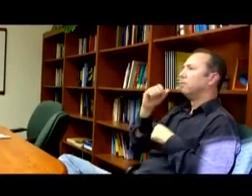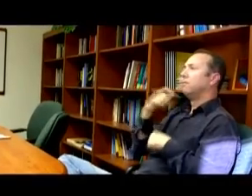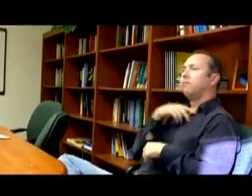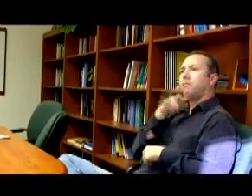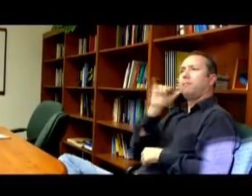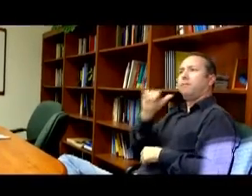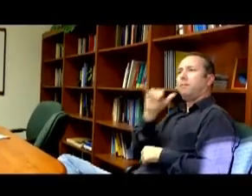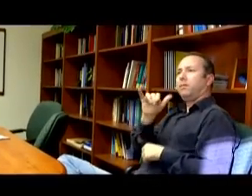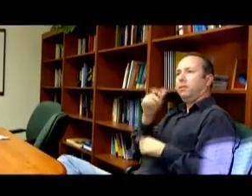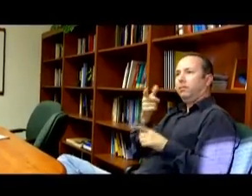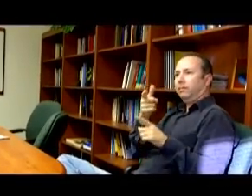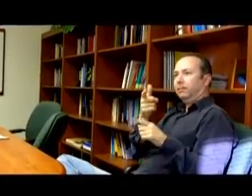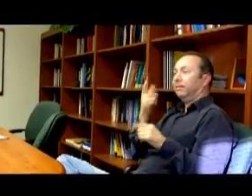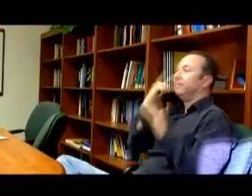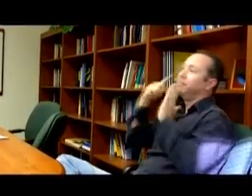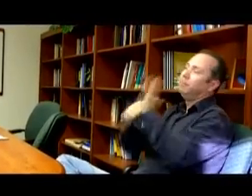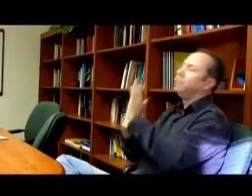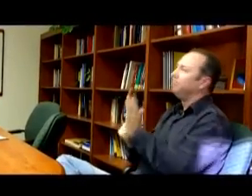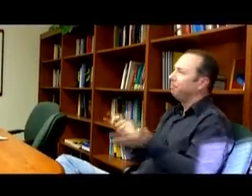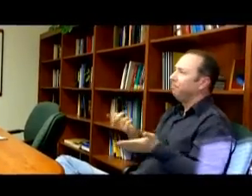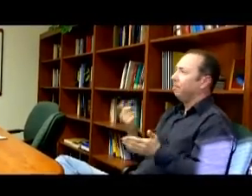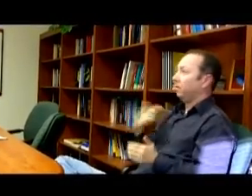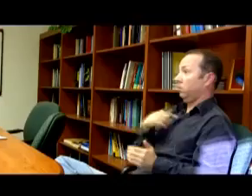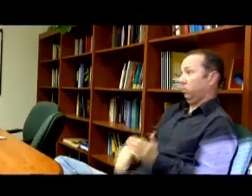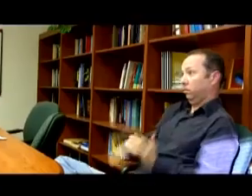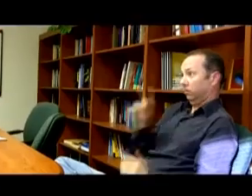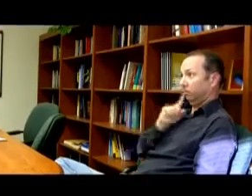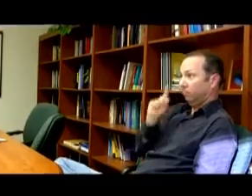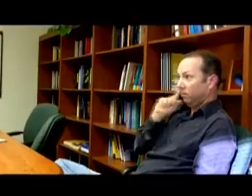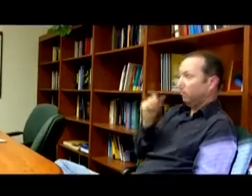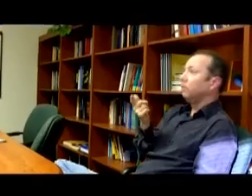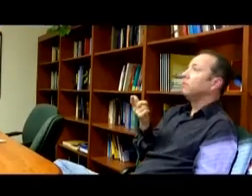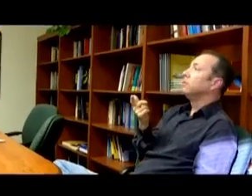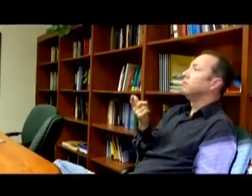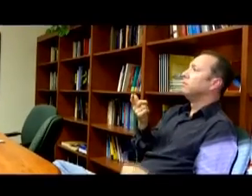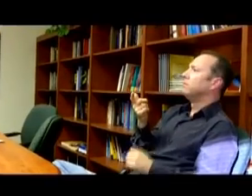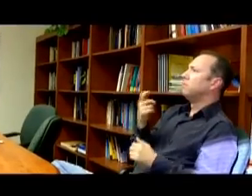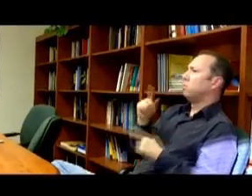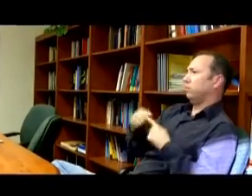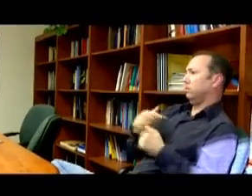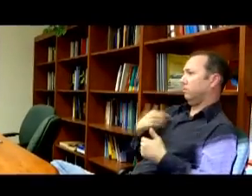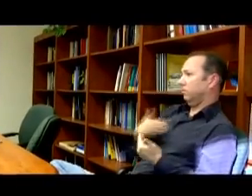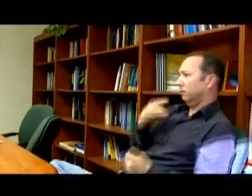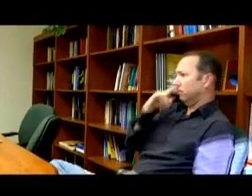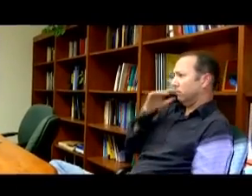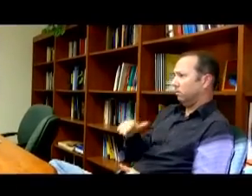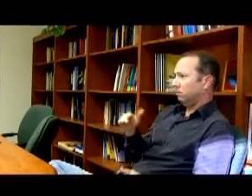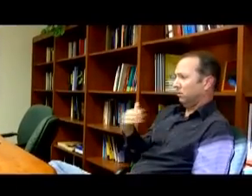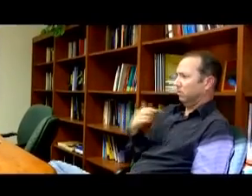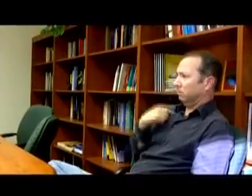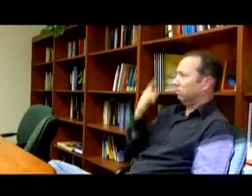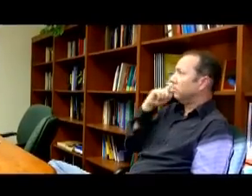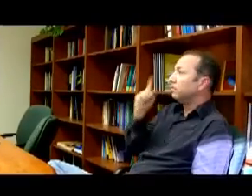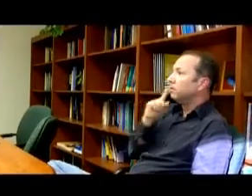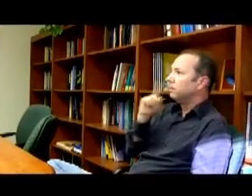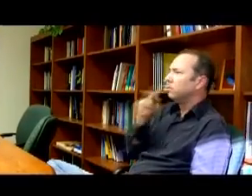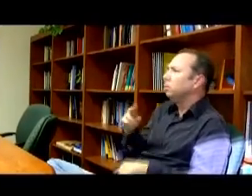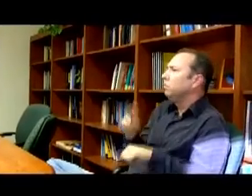compare, well, let me give you an example. Growing up deaf, when I was a young